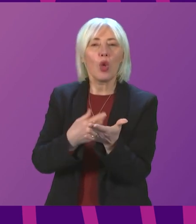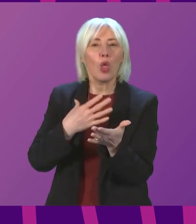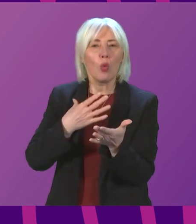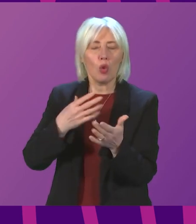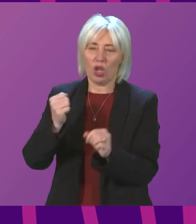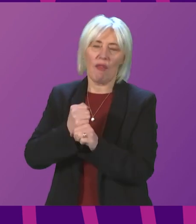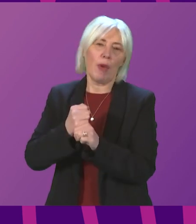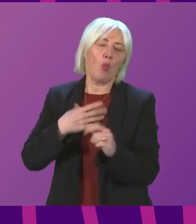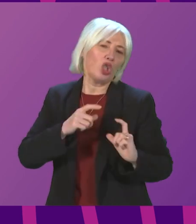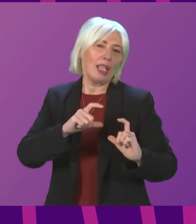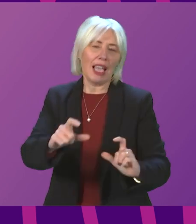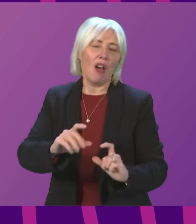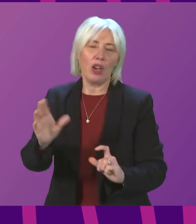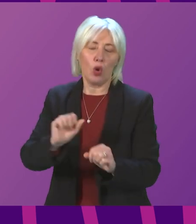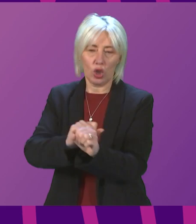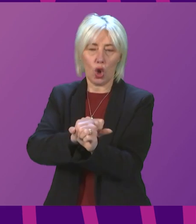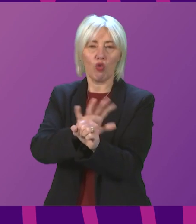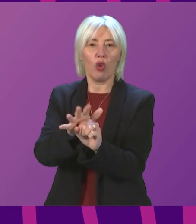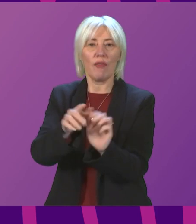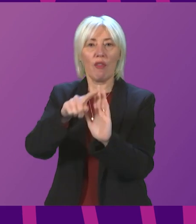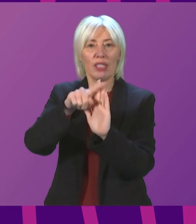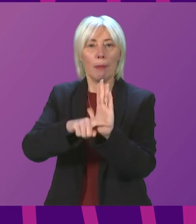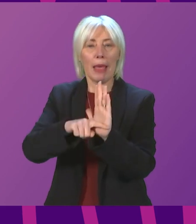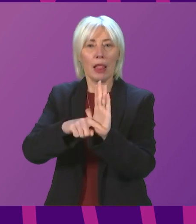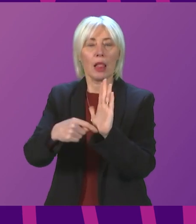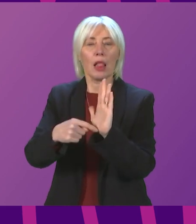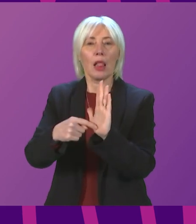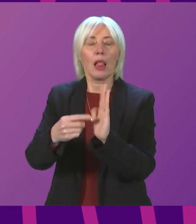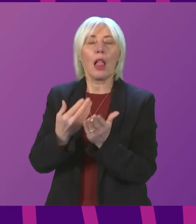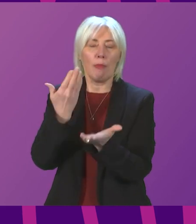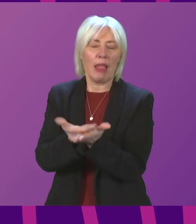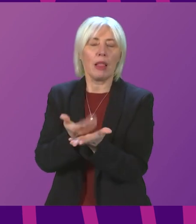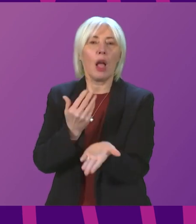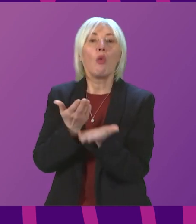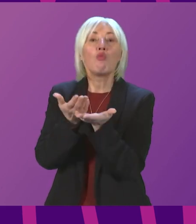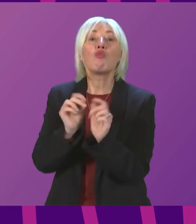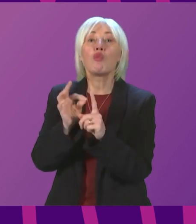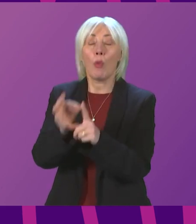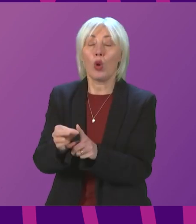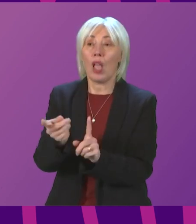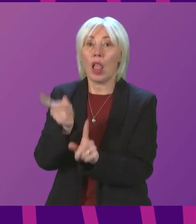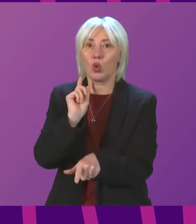continue. The coronavirus bill they proposed last week is a dangerous power grab.